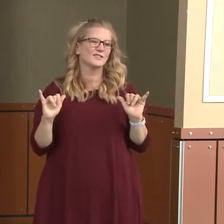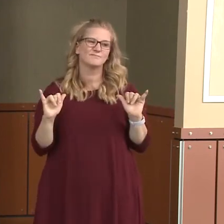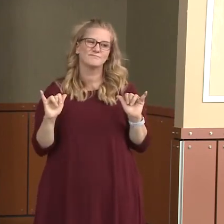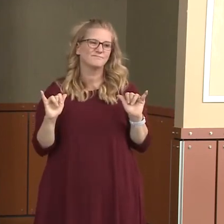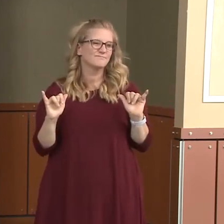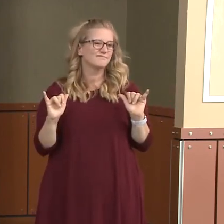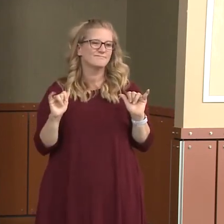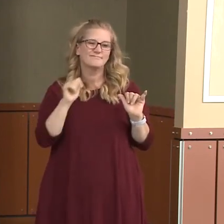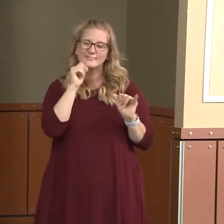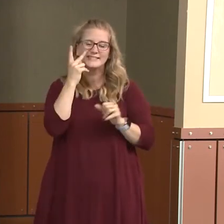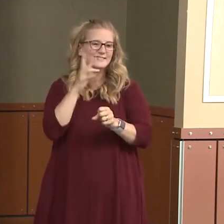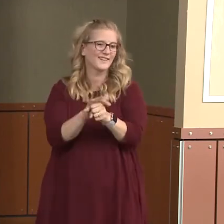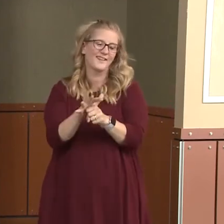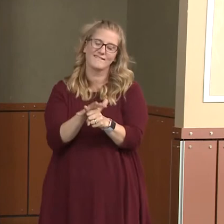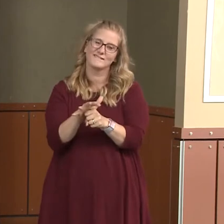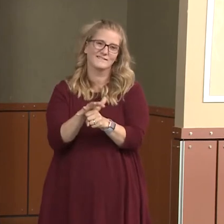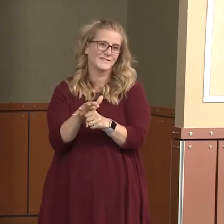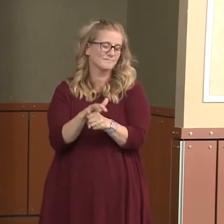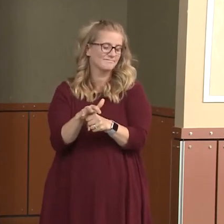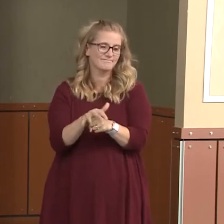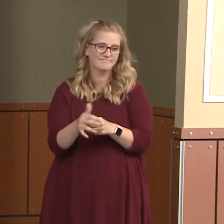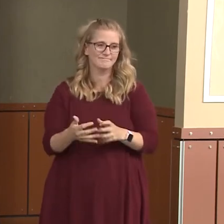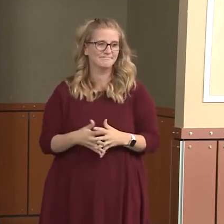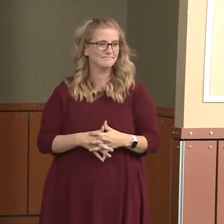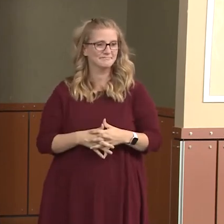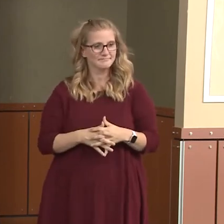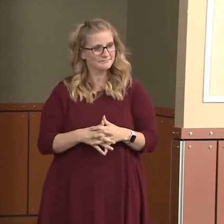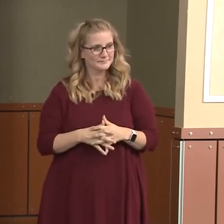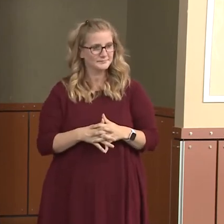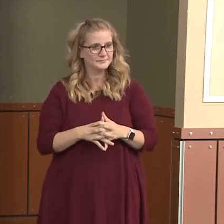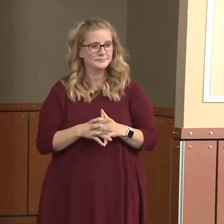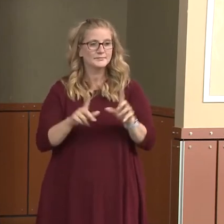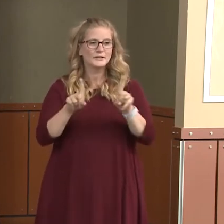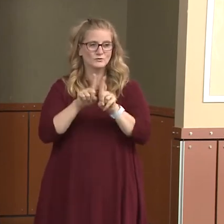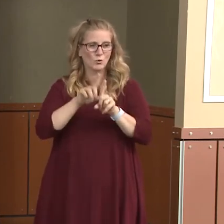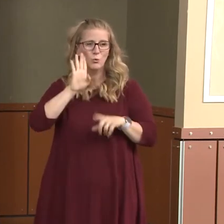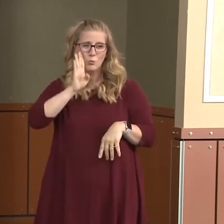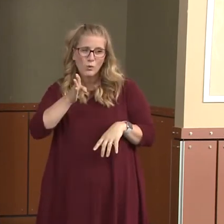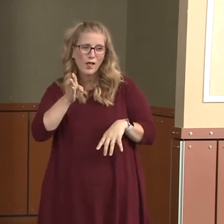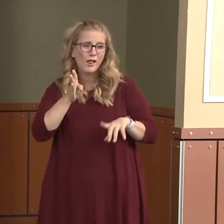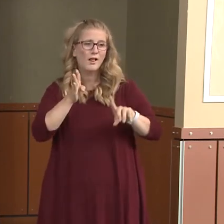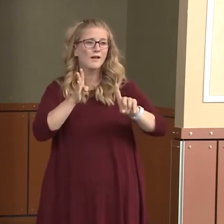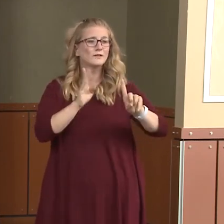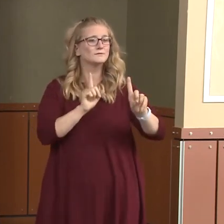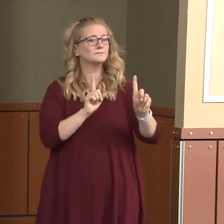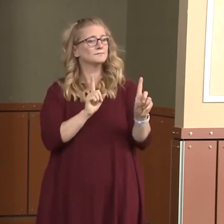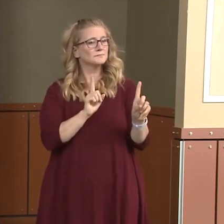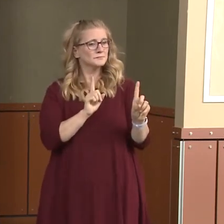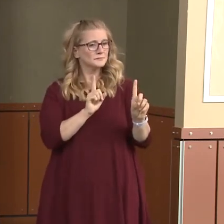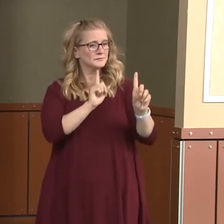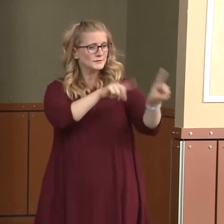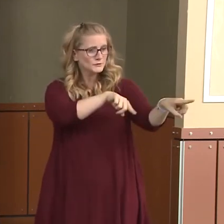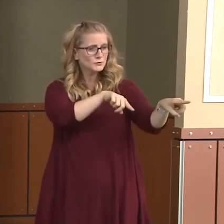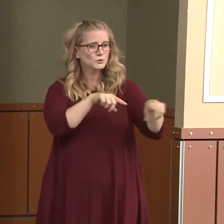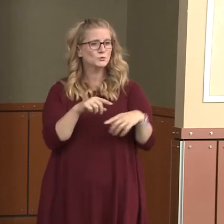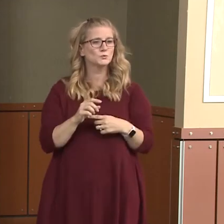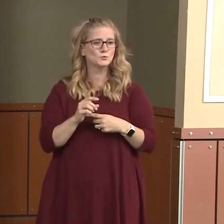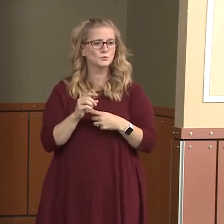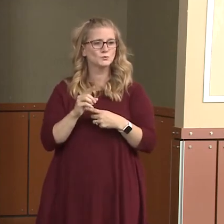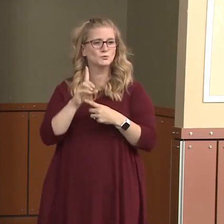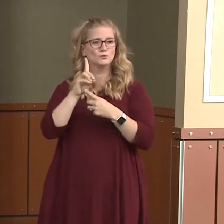they need to be. So I will also be issuing a directive for businesses,